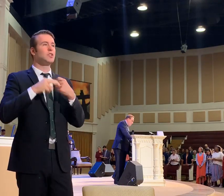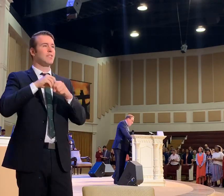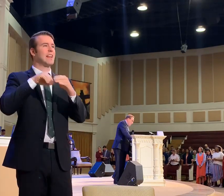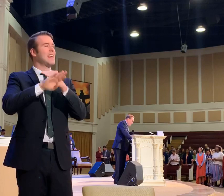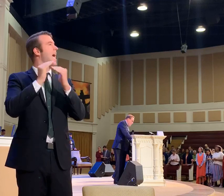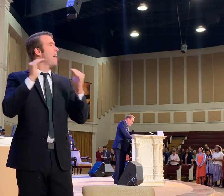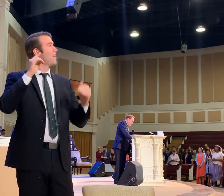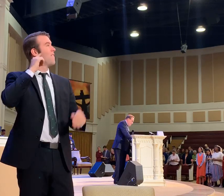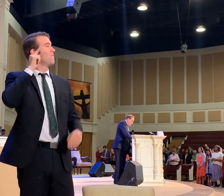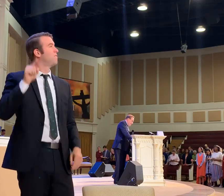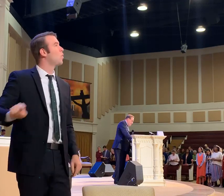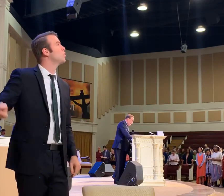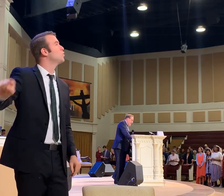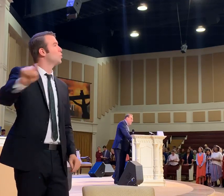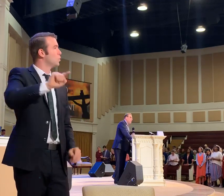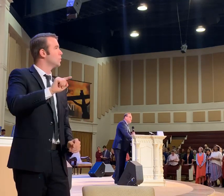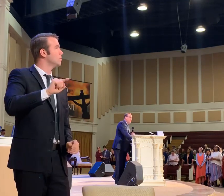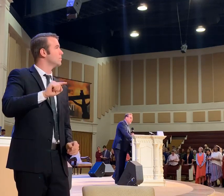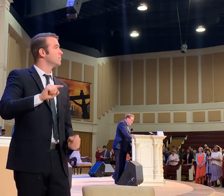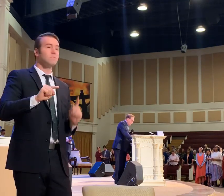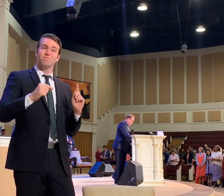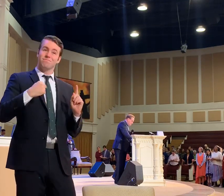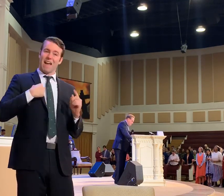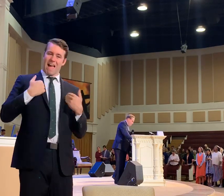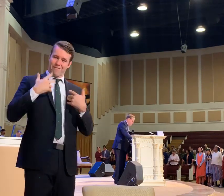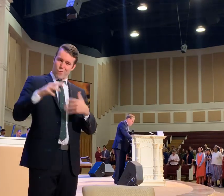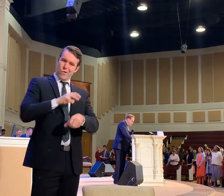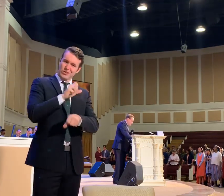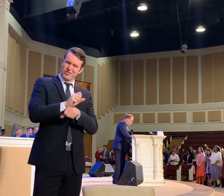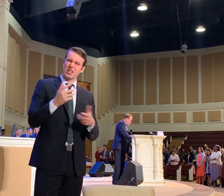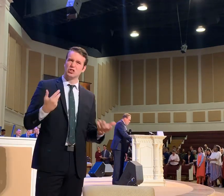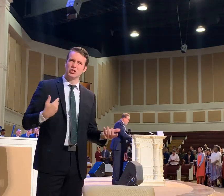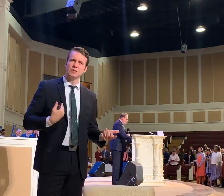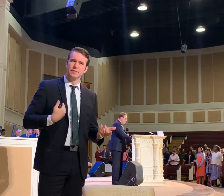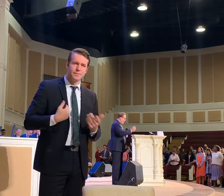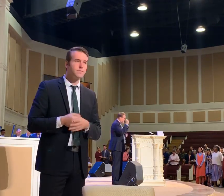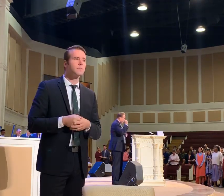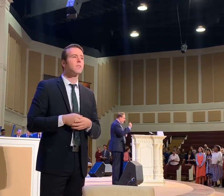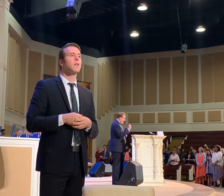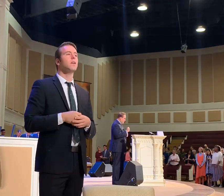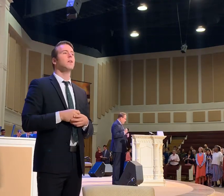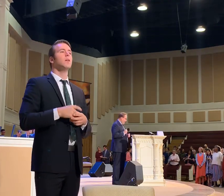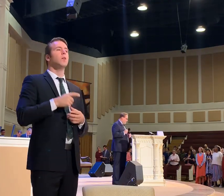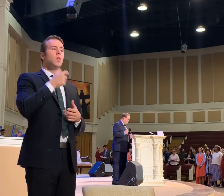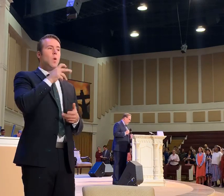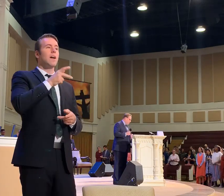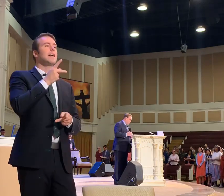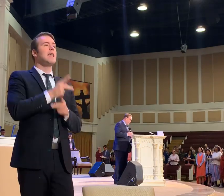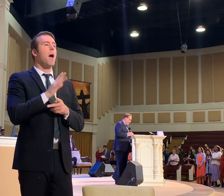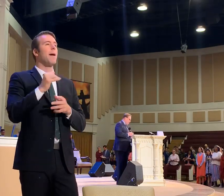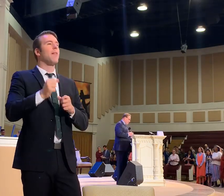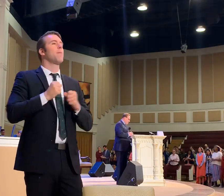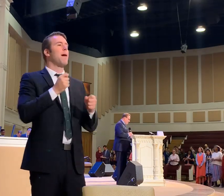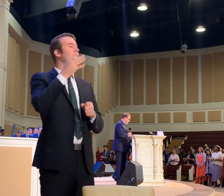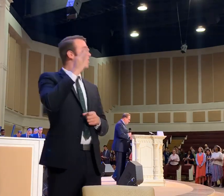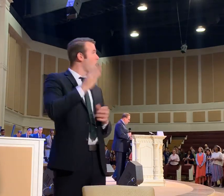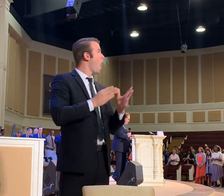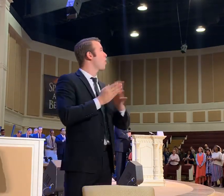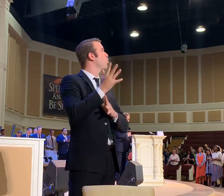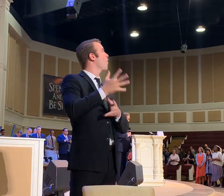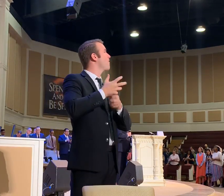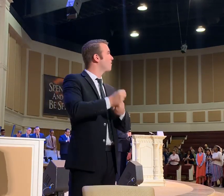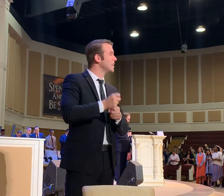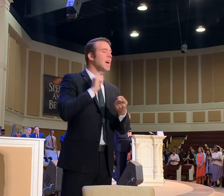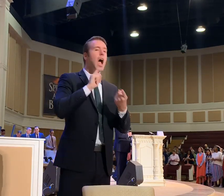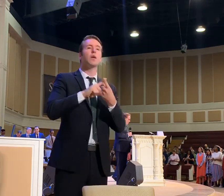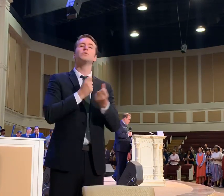heaven for you. Everybody say I got a reservation. A reservation. Who are kept by the power of God through faith